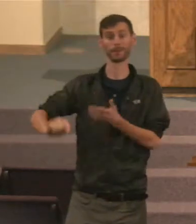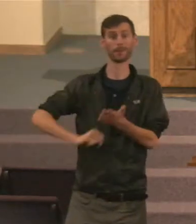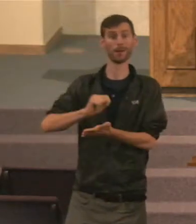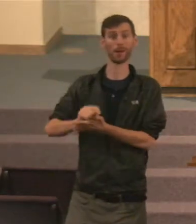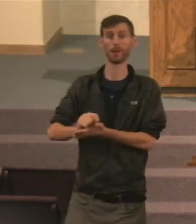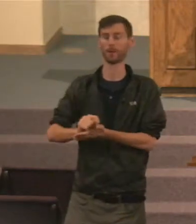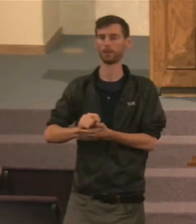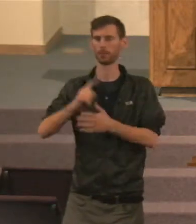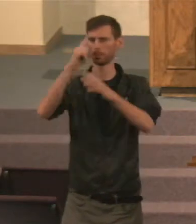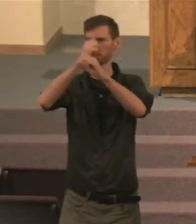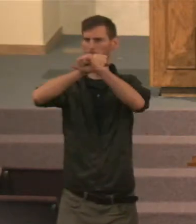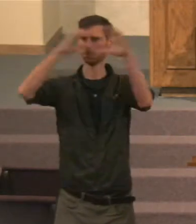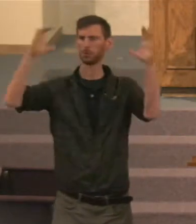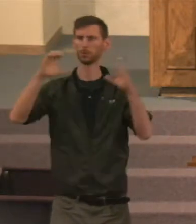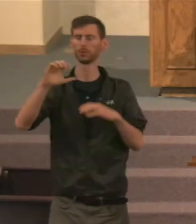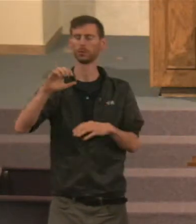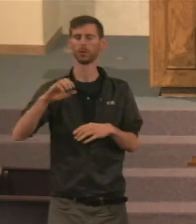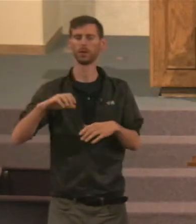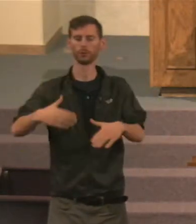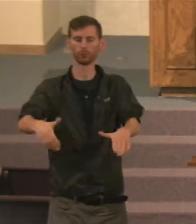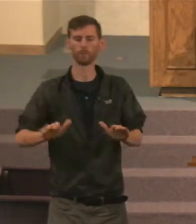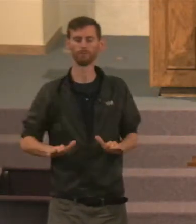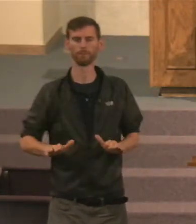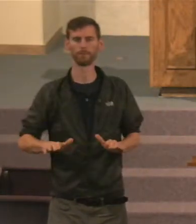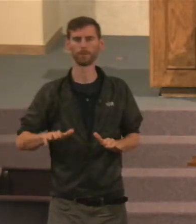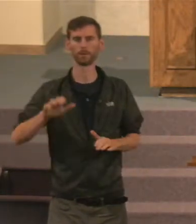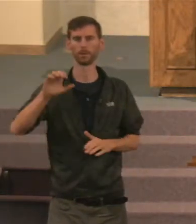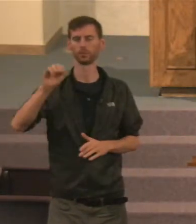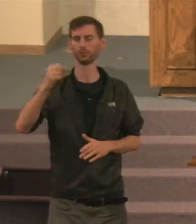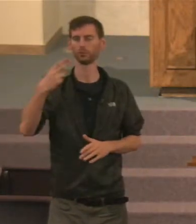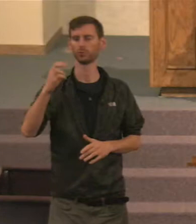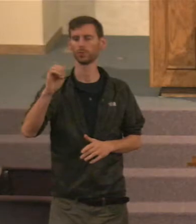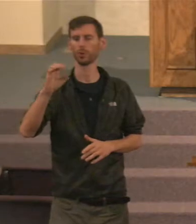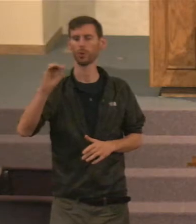That they would look at that. But Burton Kaufman said, well, that's not an eternal home.